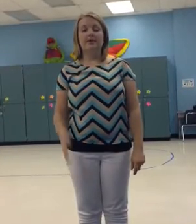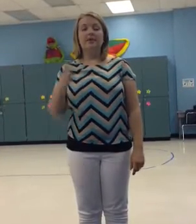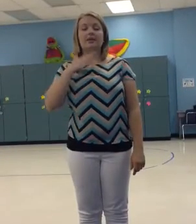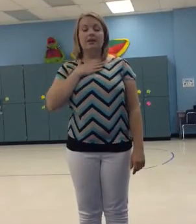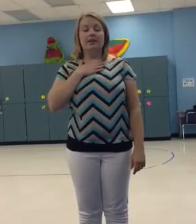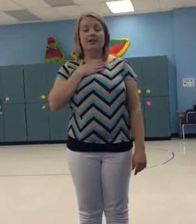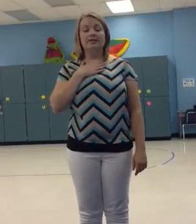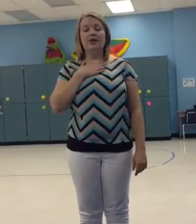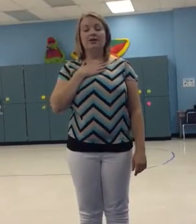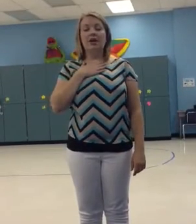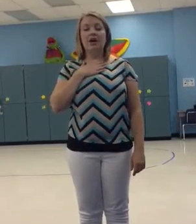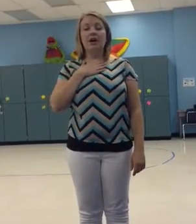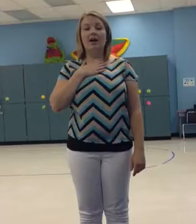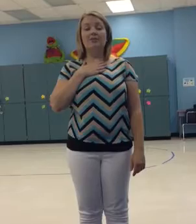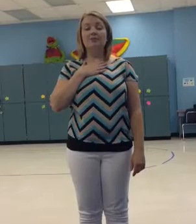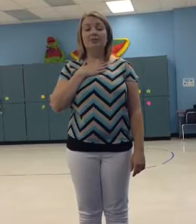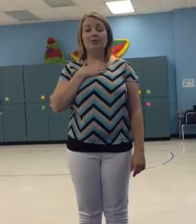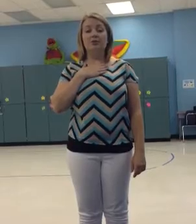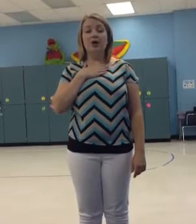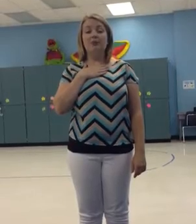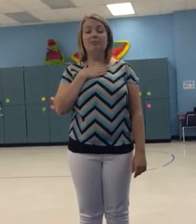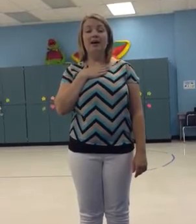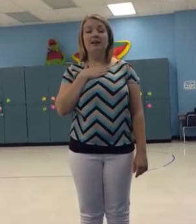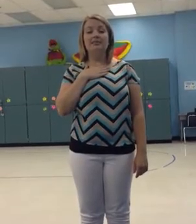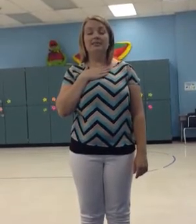It is our job to do our best